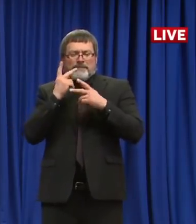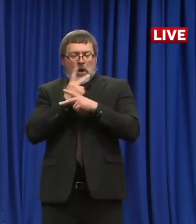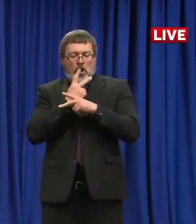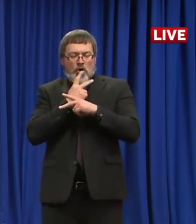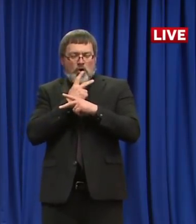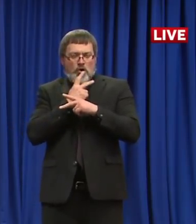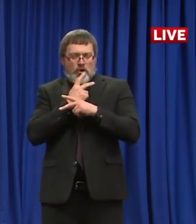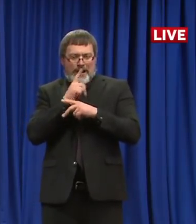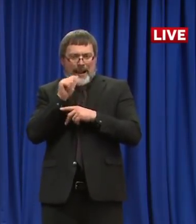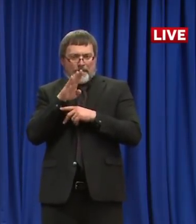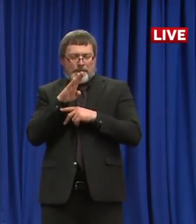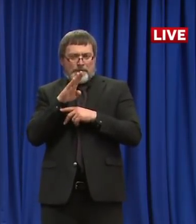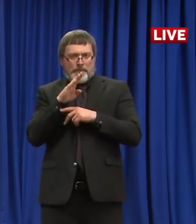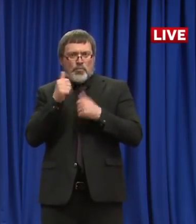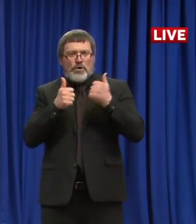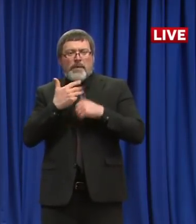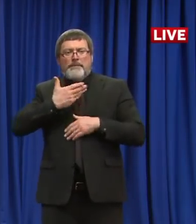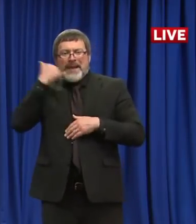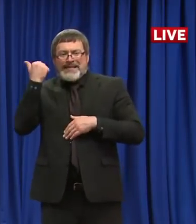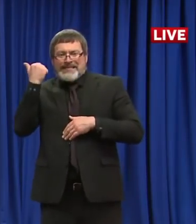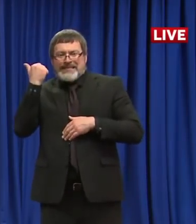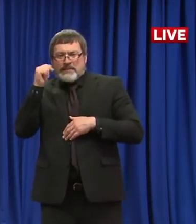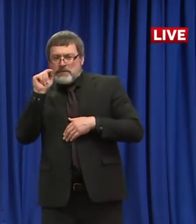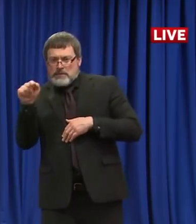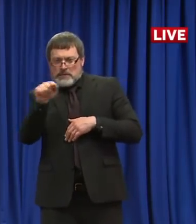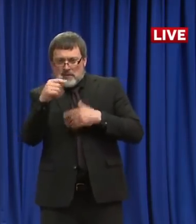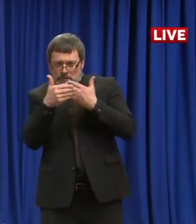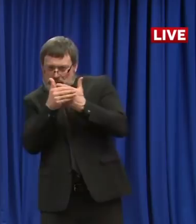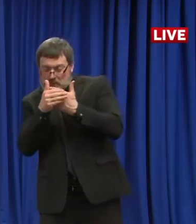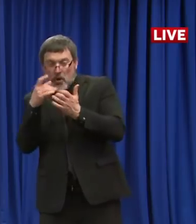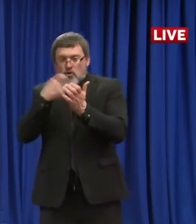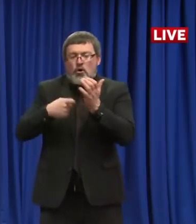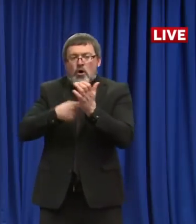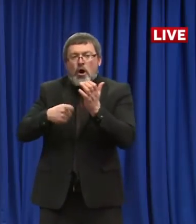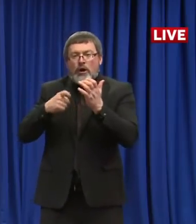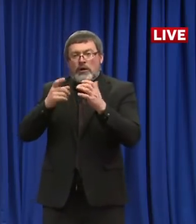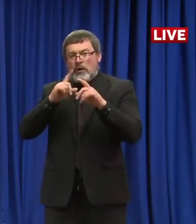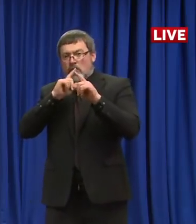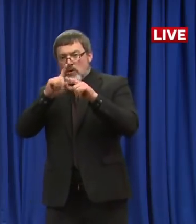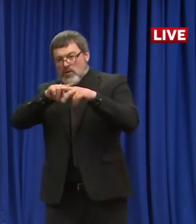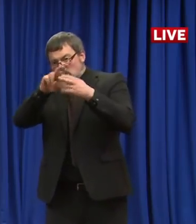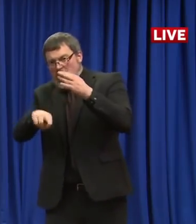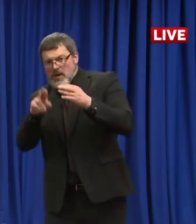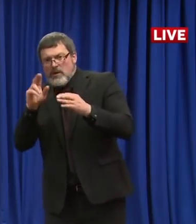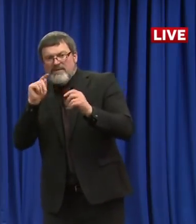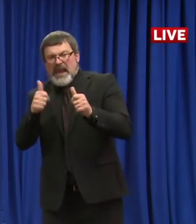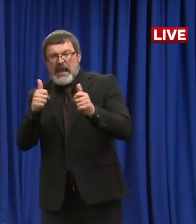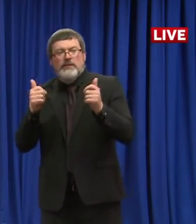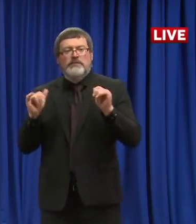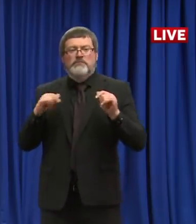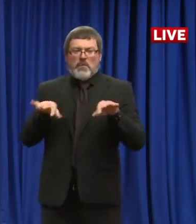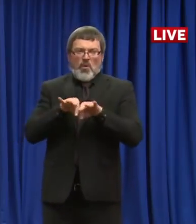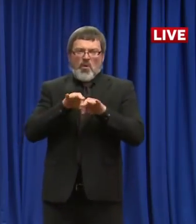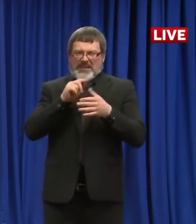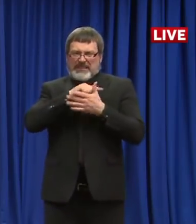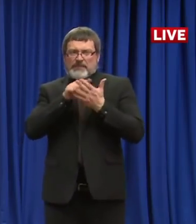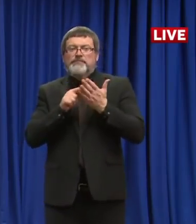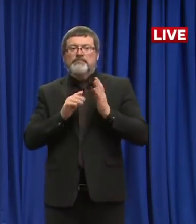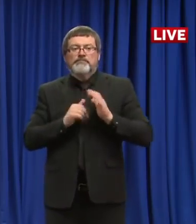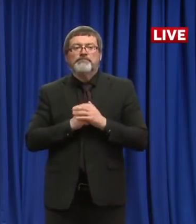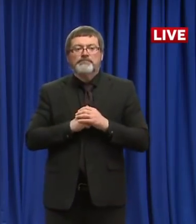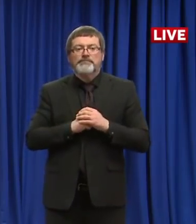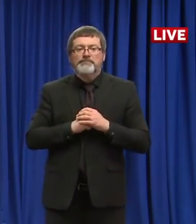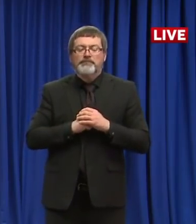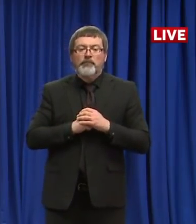what we have found over the last several weeks, and as we learn more about this virus, is that we've